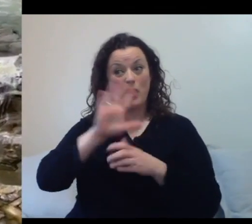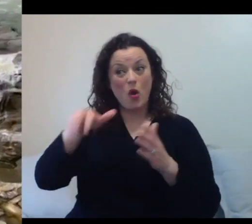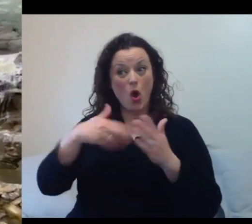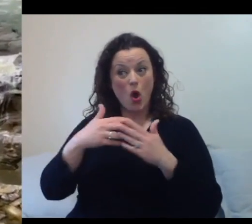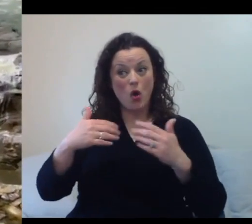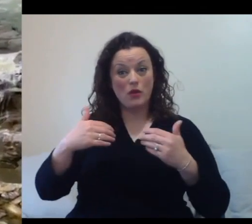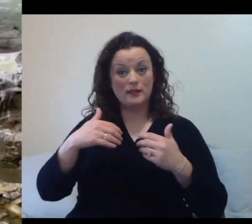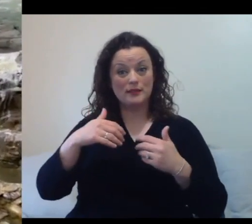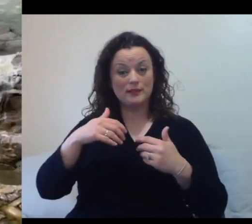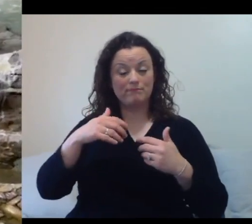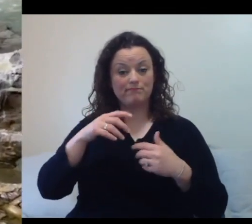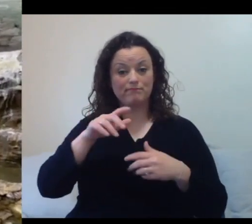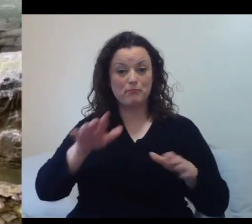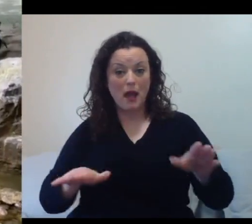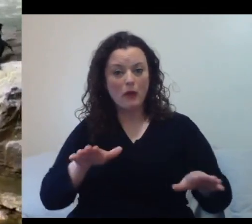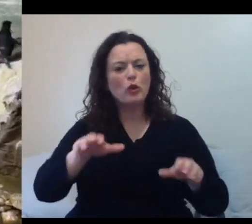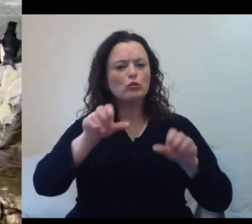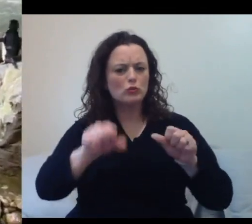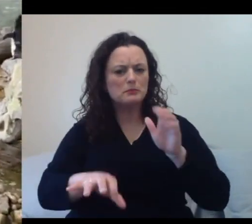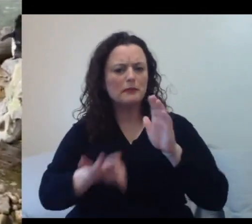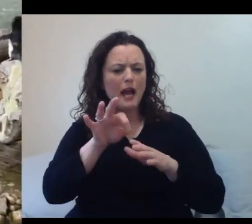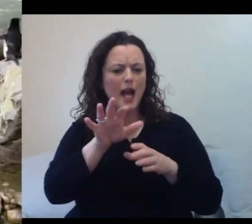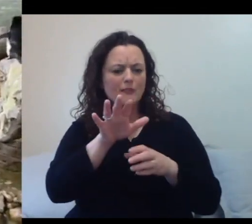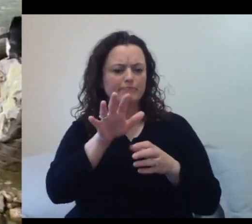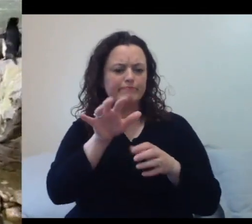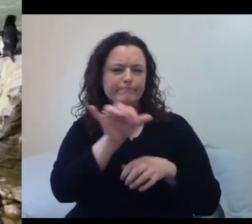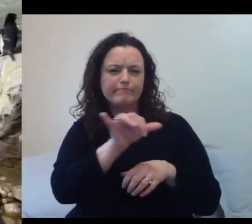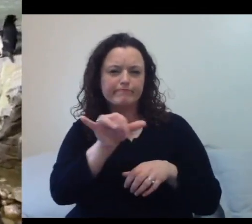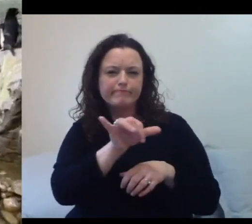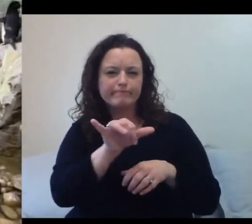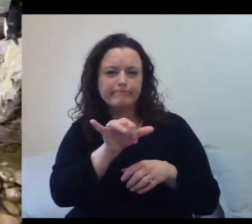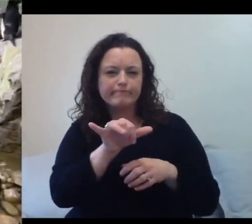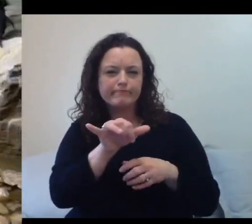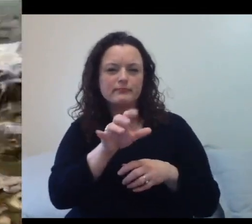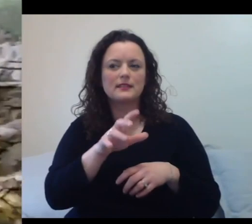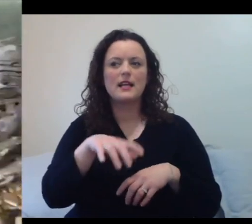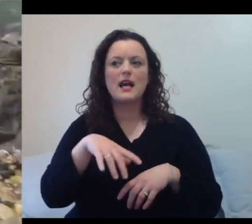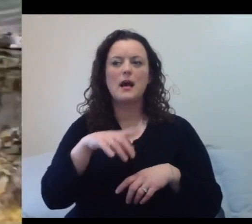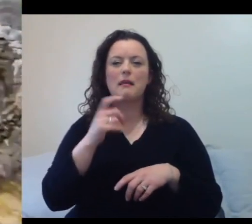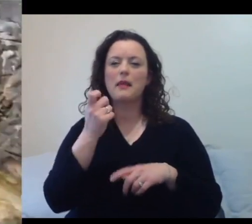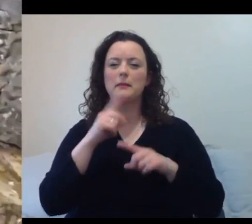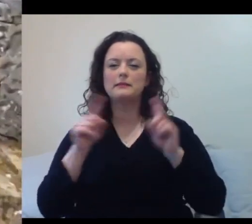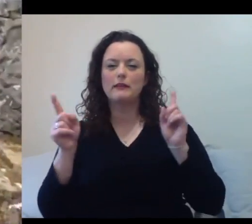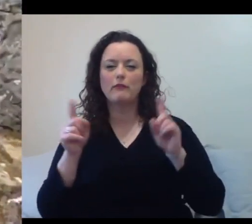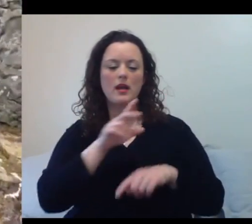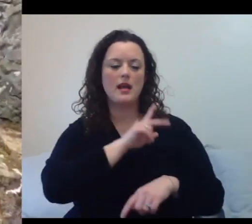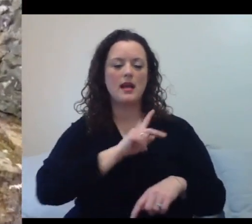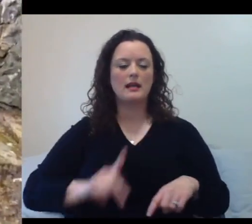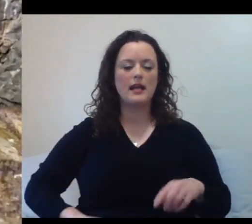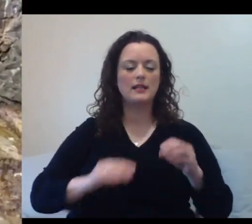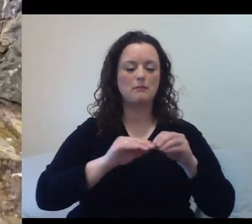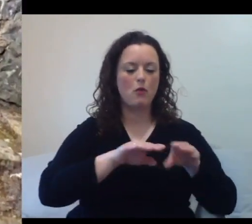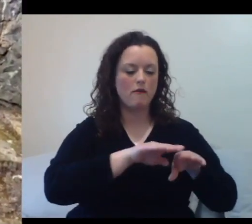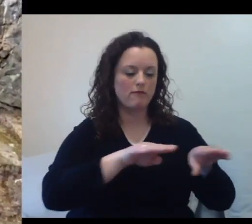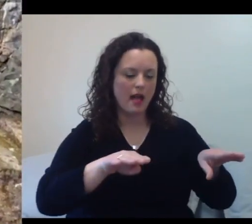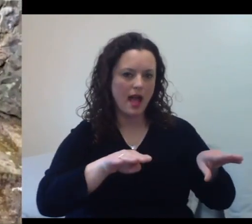little different parts of that habitat. The kings would be on your flat, rockier areas. The rock hopper's up on more of the cliffs and the rocky spaces.